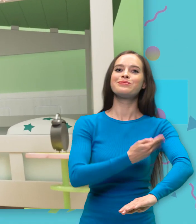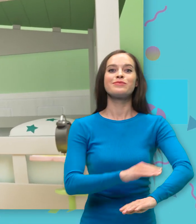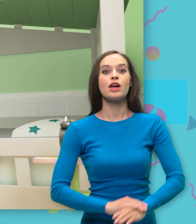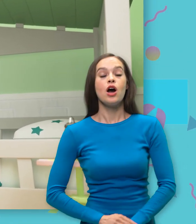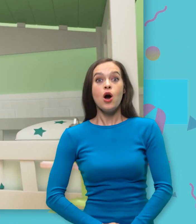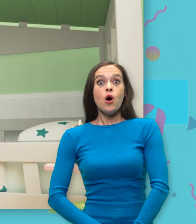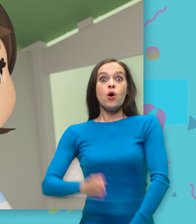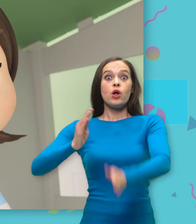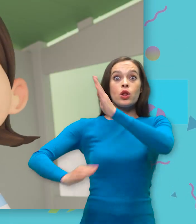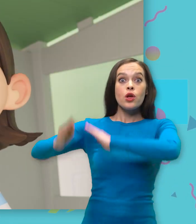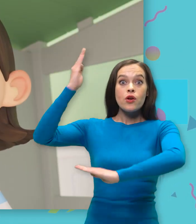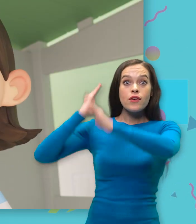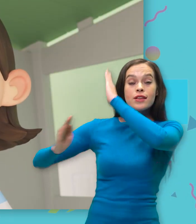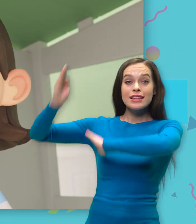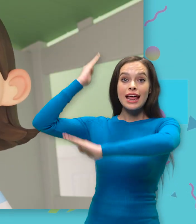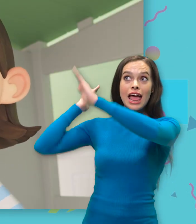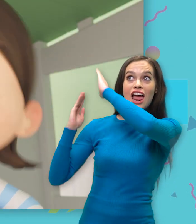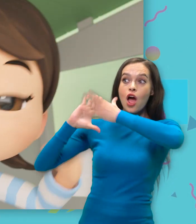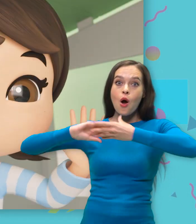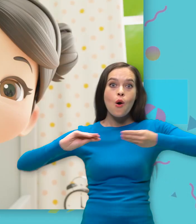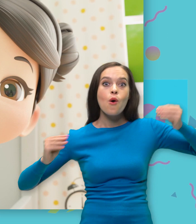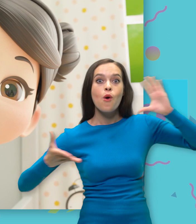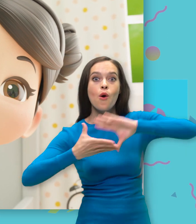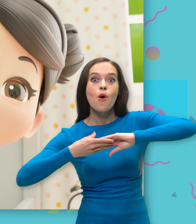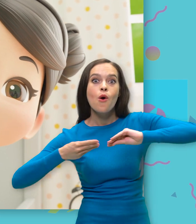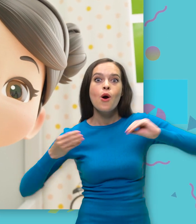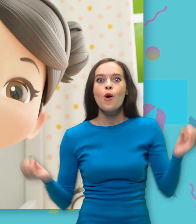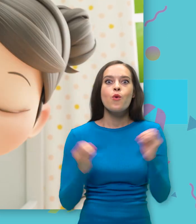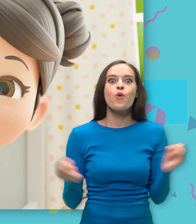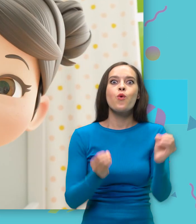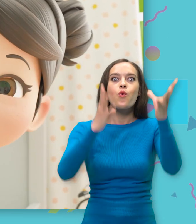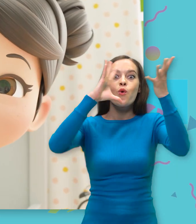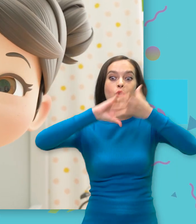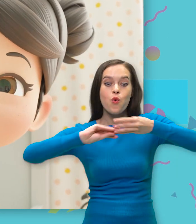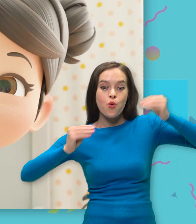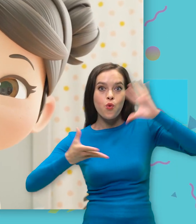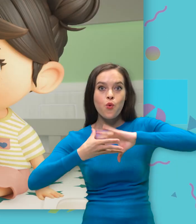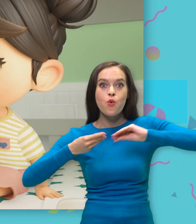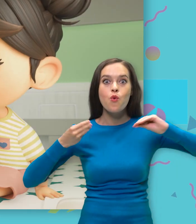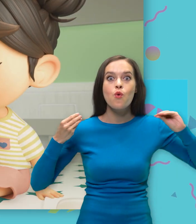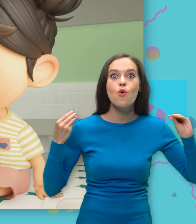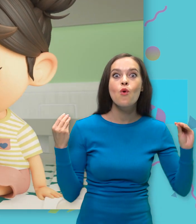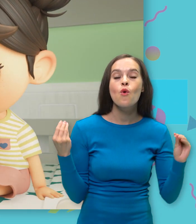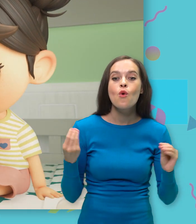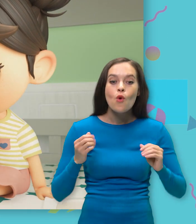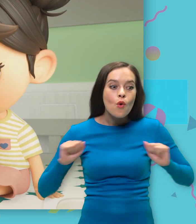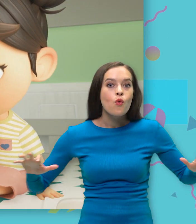Once upon a fairy tale Magic stories everywhere